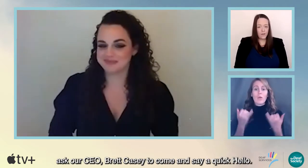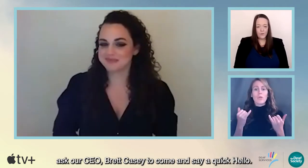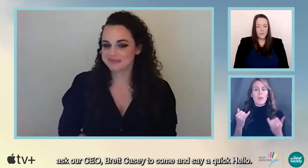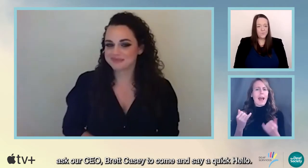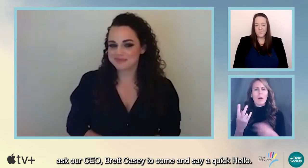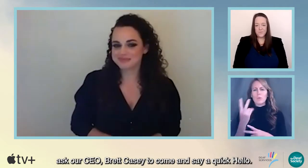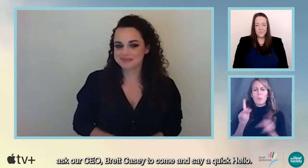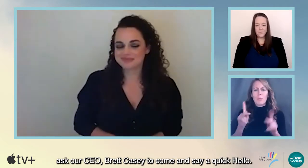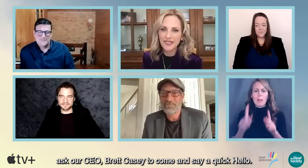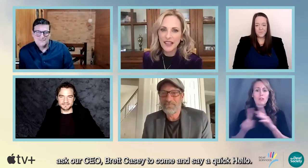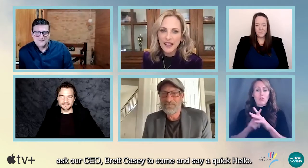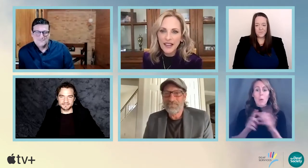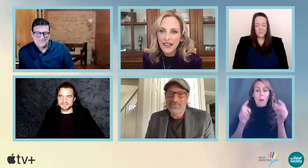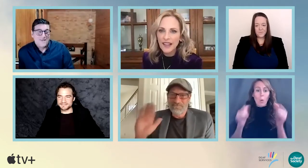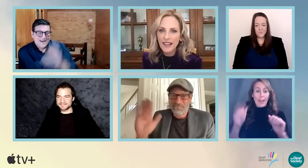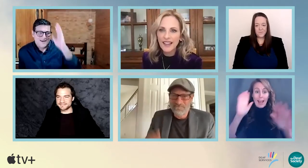quick hello.